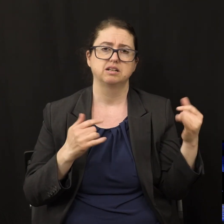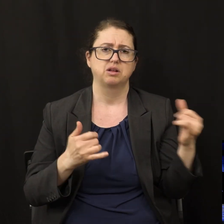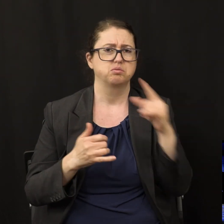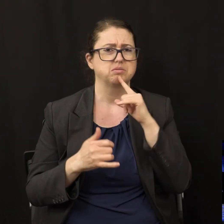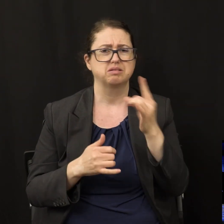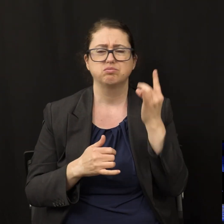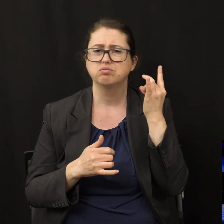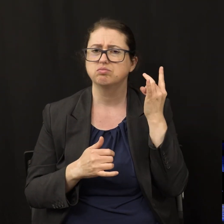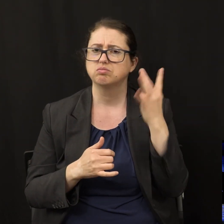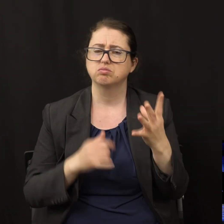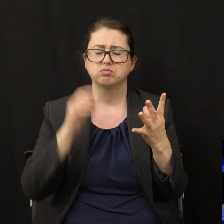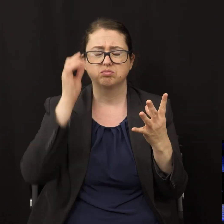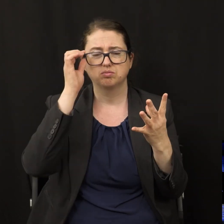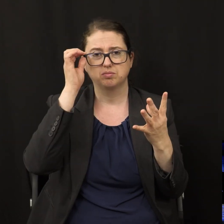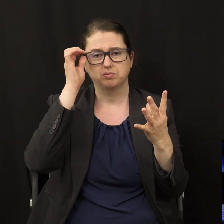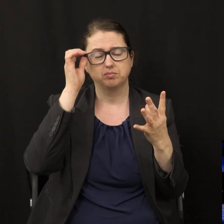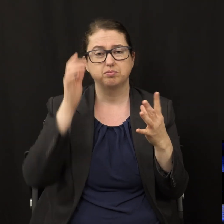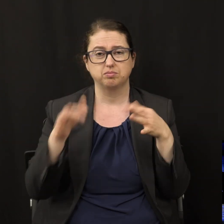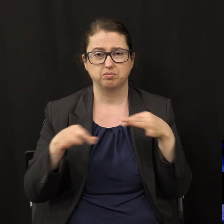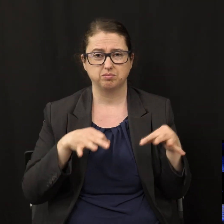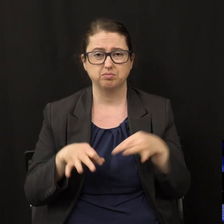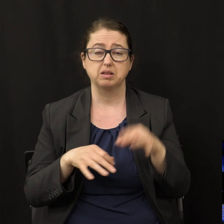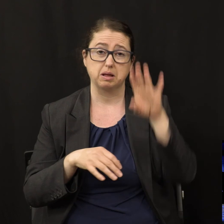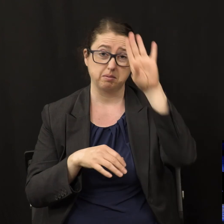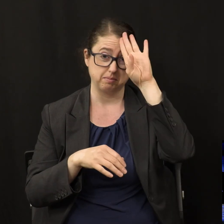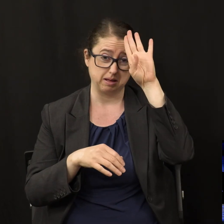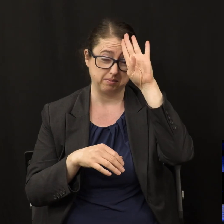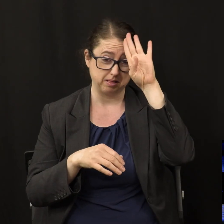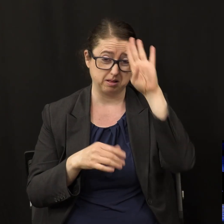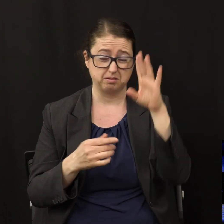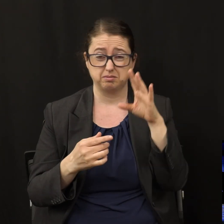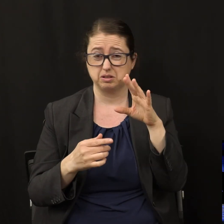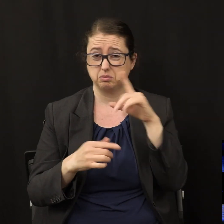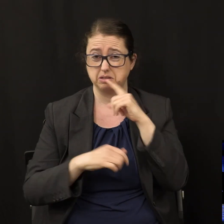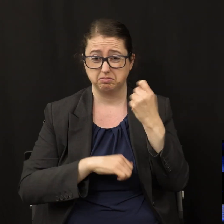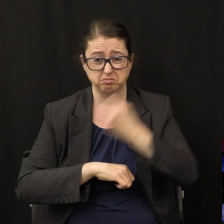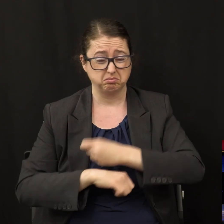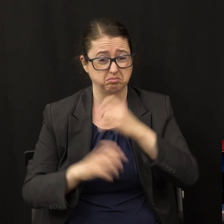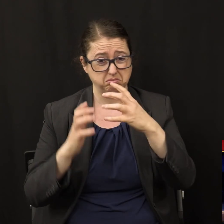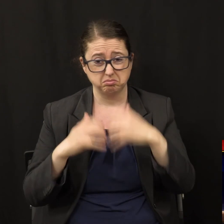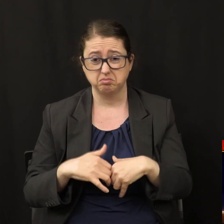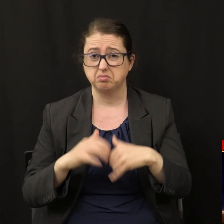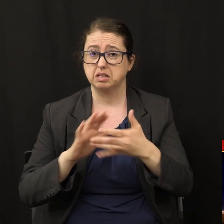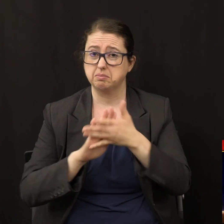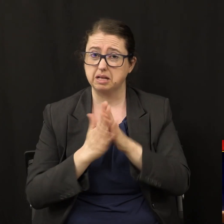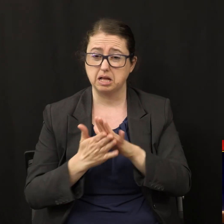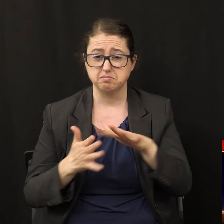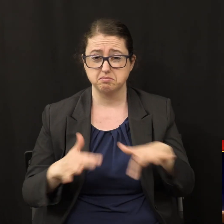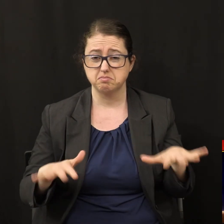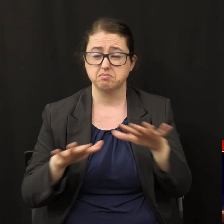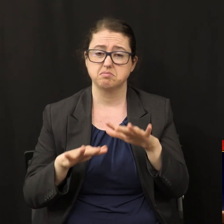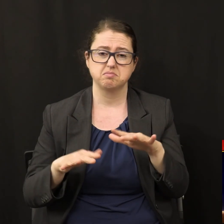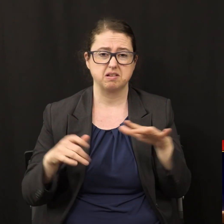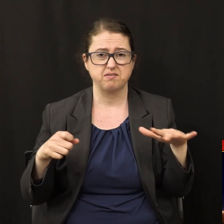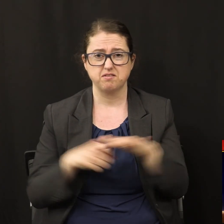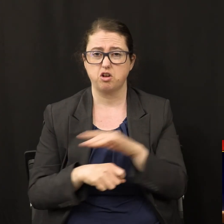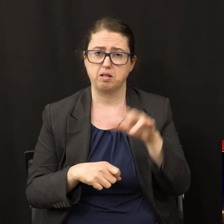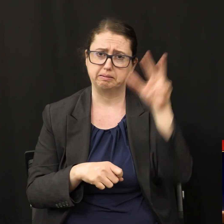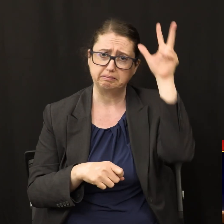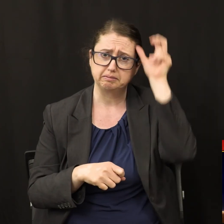description Babylon the greatest fallen is fallen and has become the dwelling place of demons a prison for